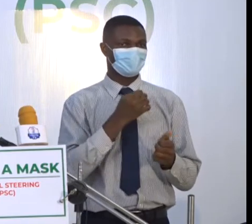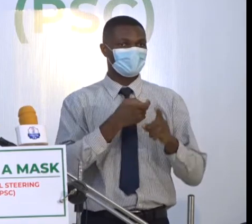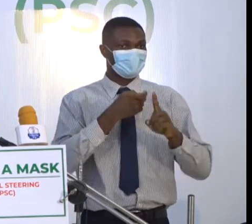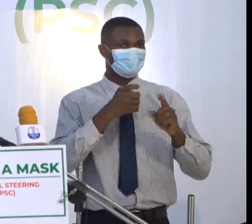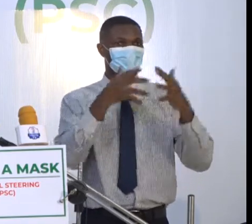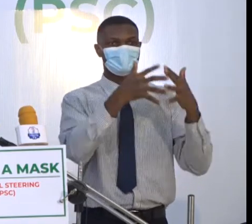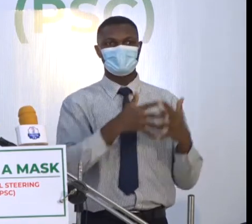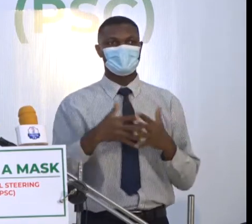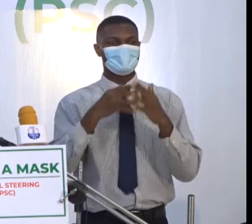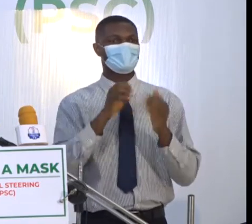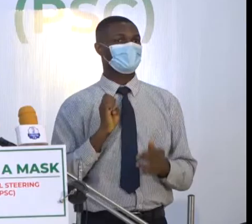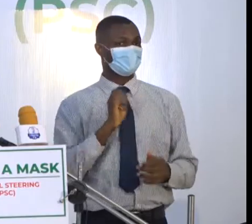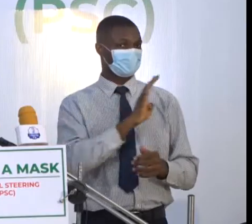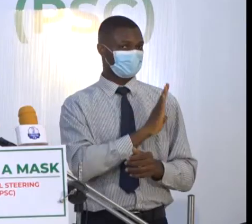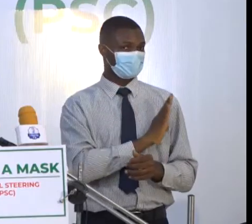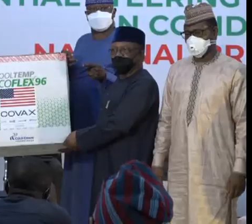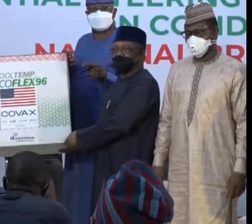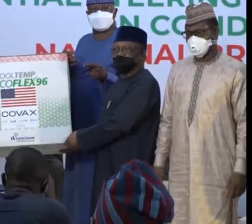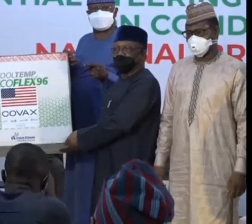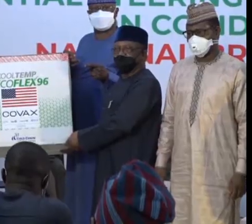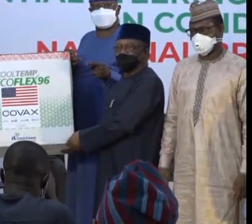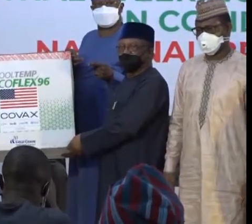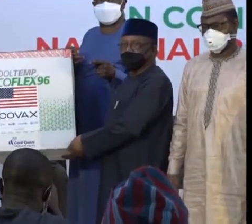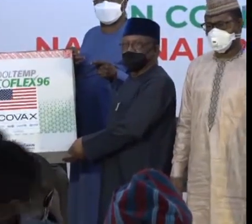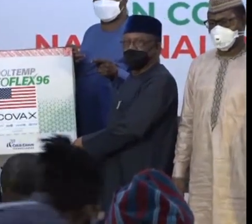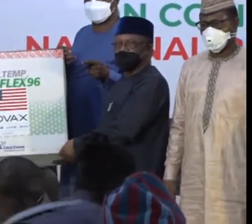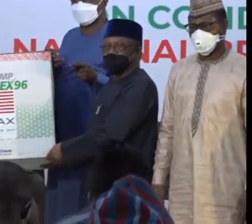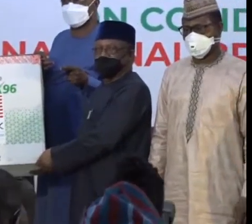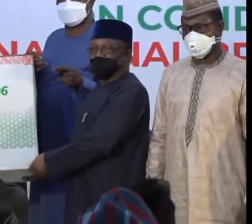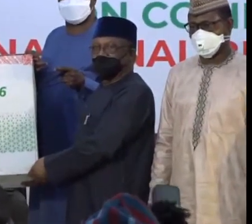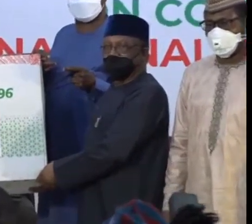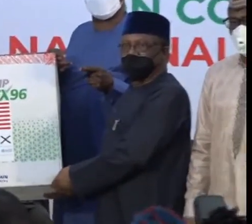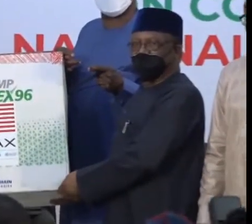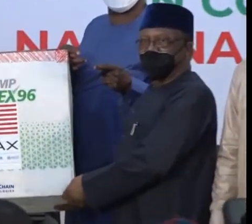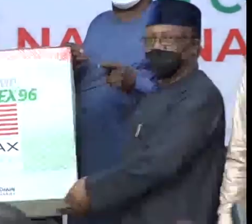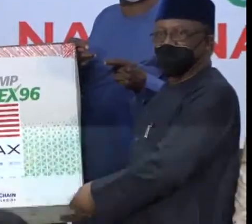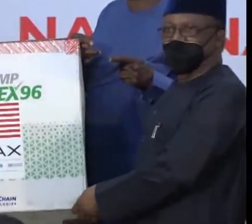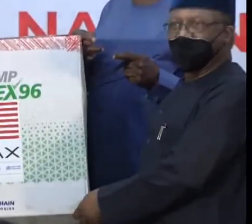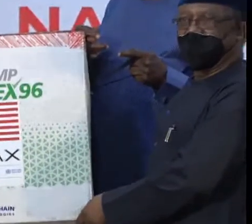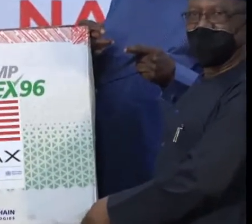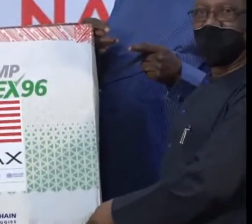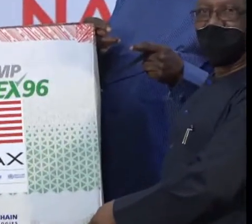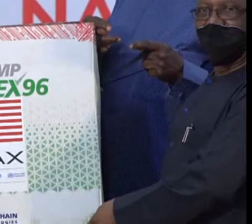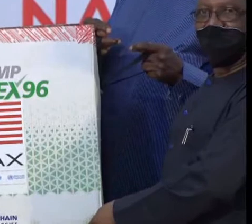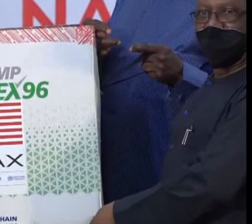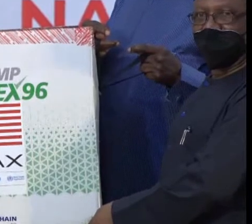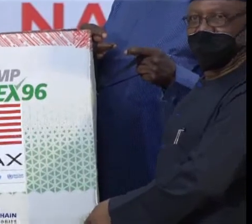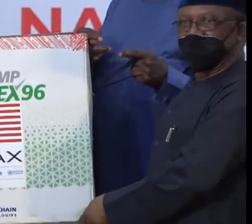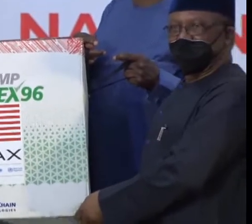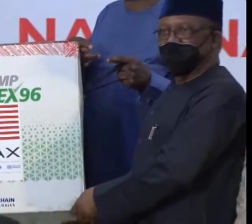who are graciously donating over 4 billion doses of Moderna vaccines to Nigeria.